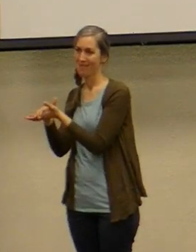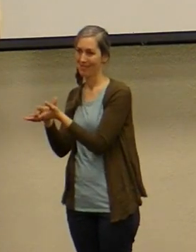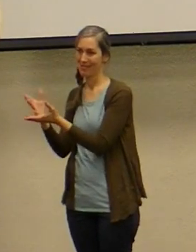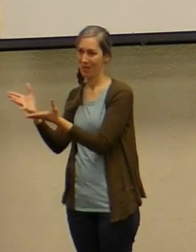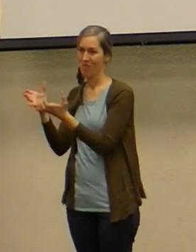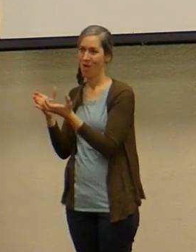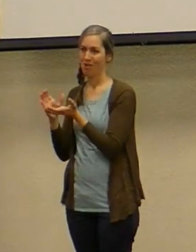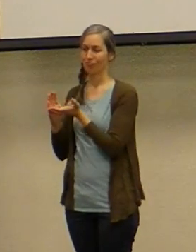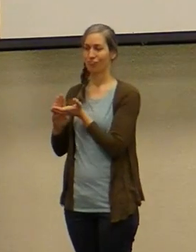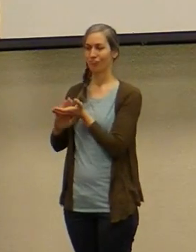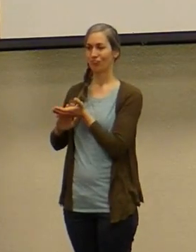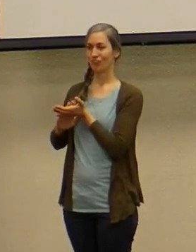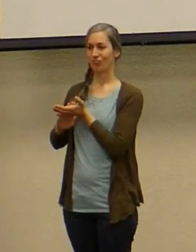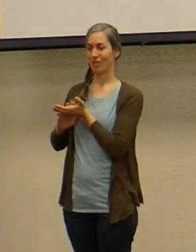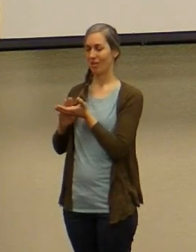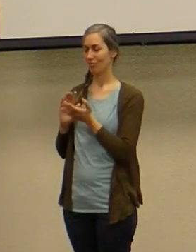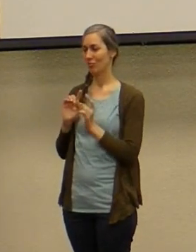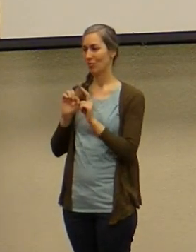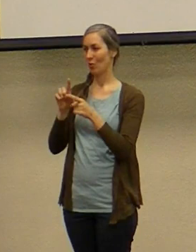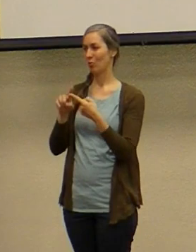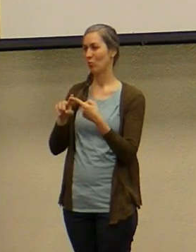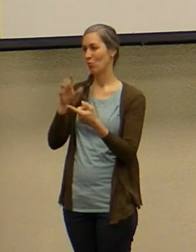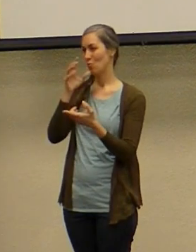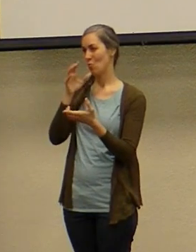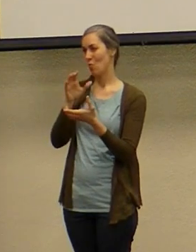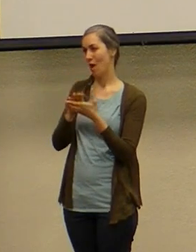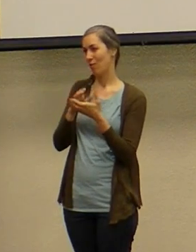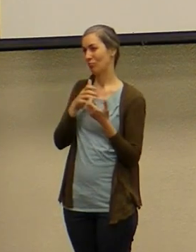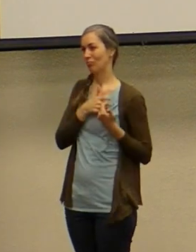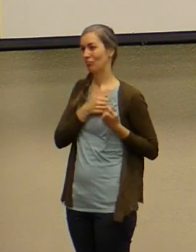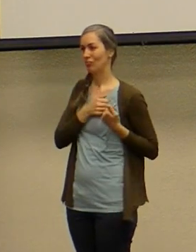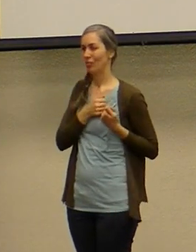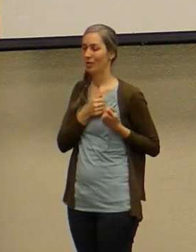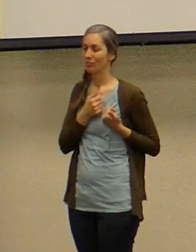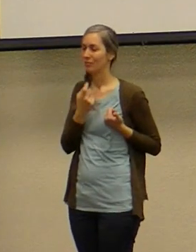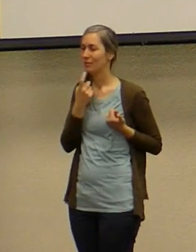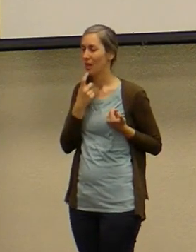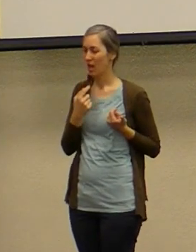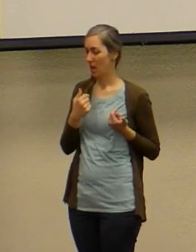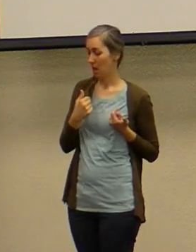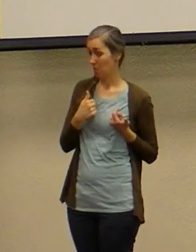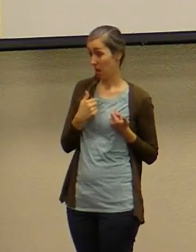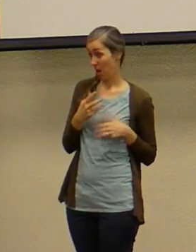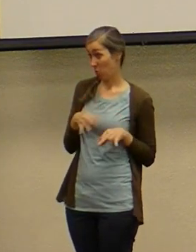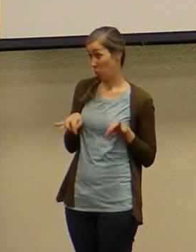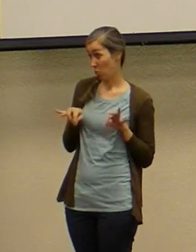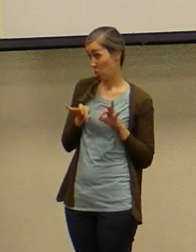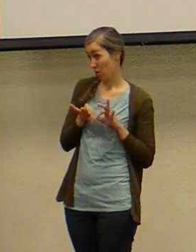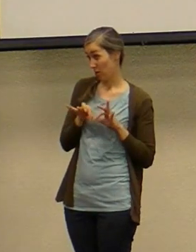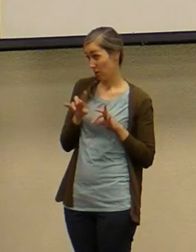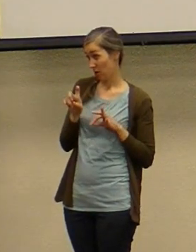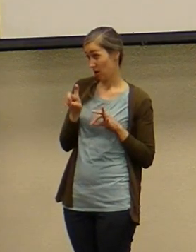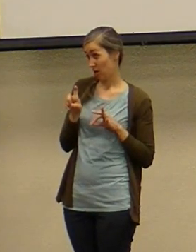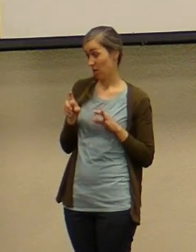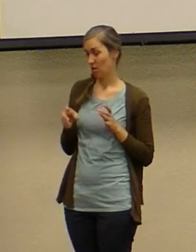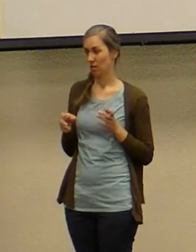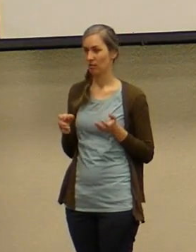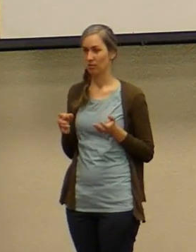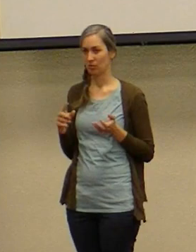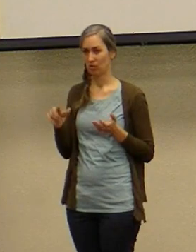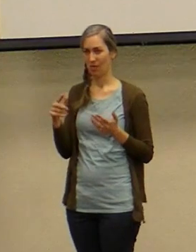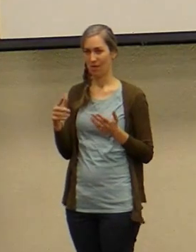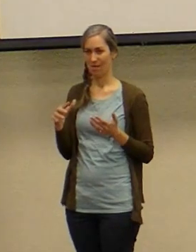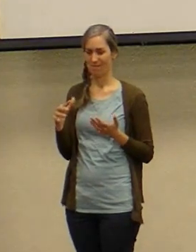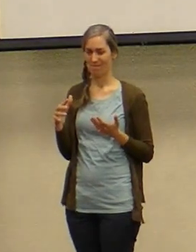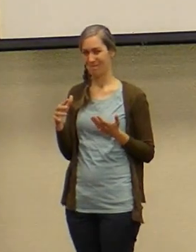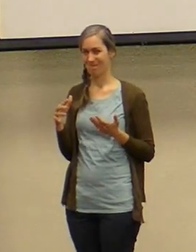do you ever go to your significant other to say am I worthy do you ever find